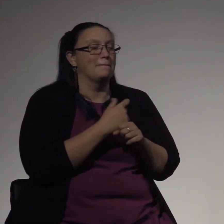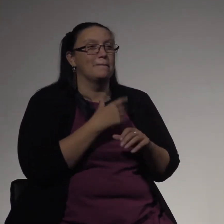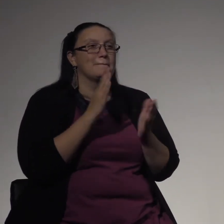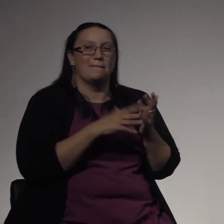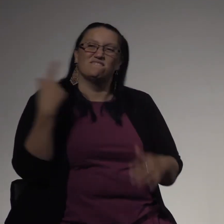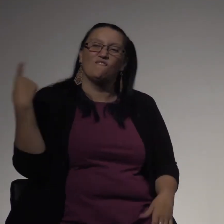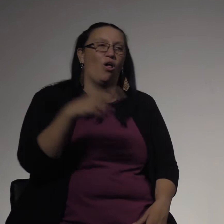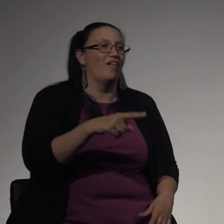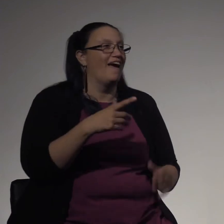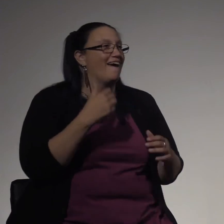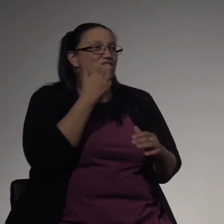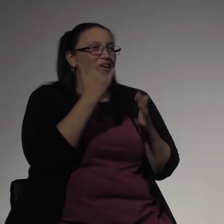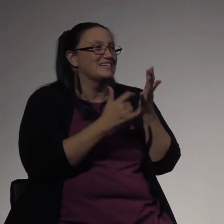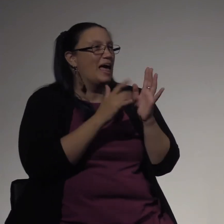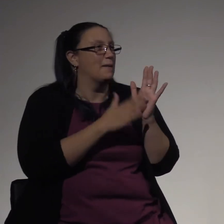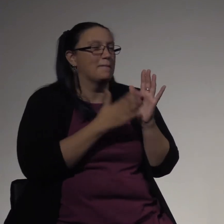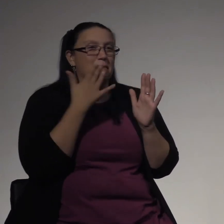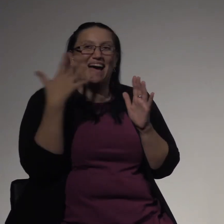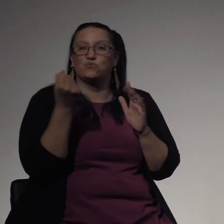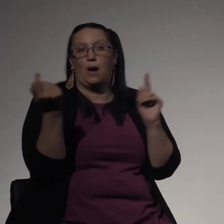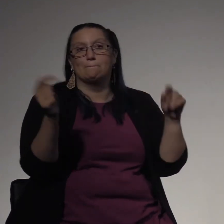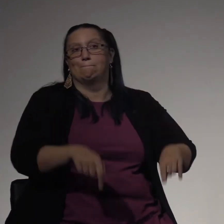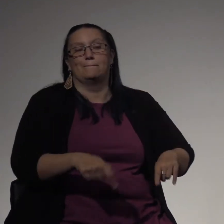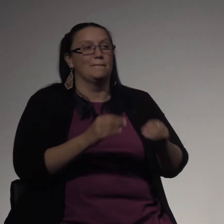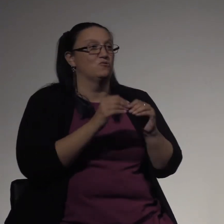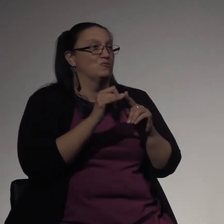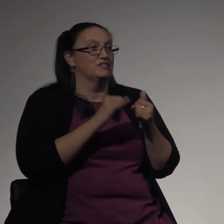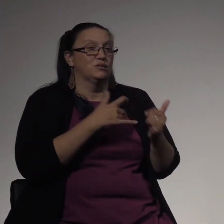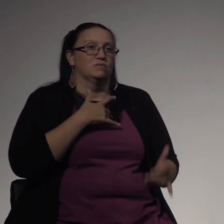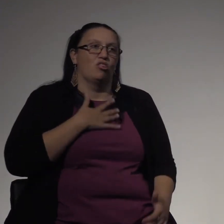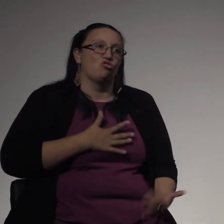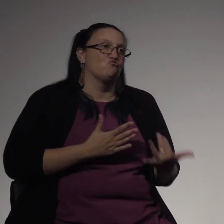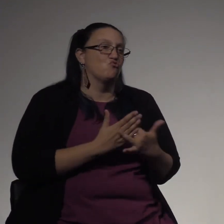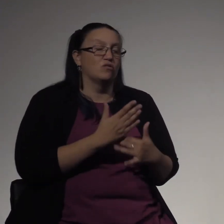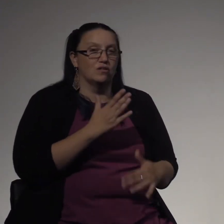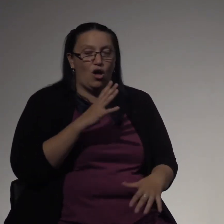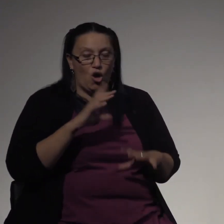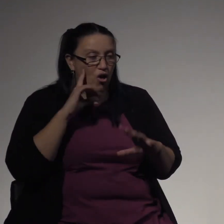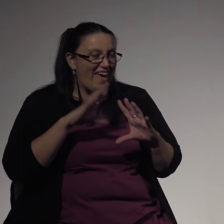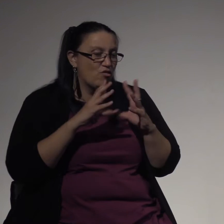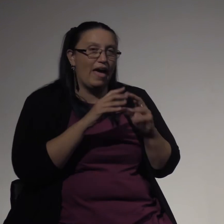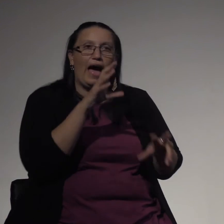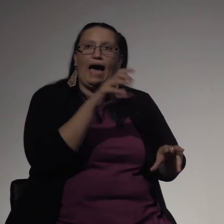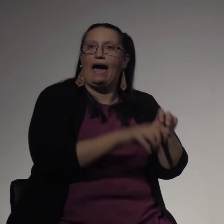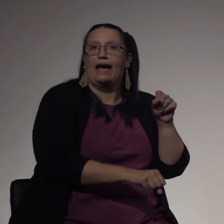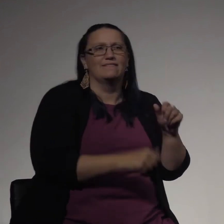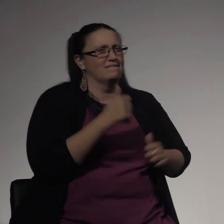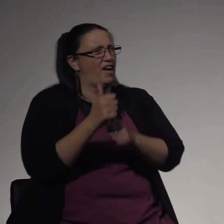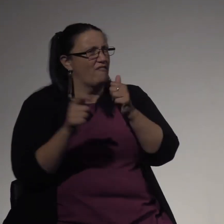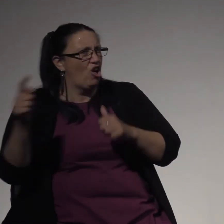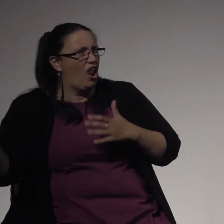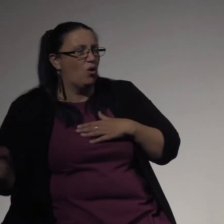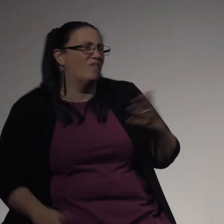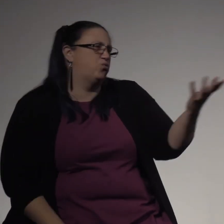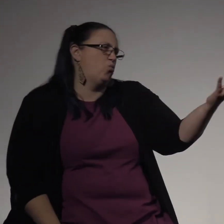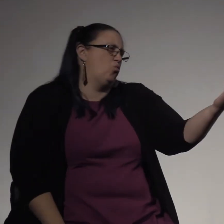but mum had to come to me, come with me to every single slam. And so she's been through like the wringer. She's heard everything. She hates everything. She has her own favourites. She's